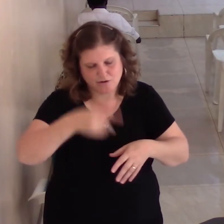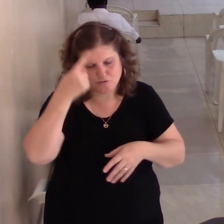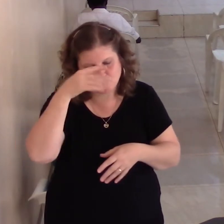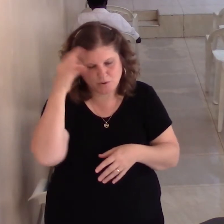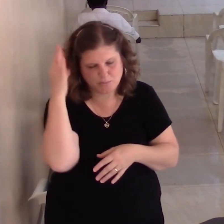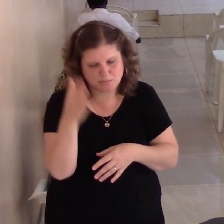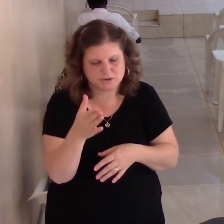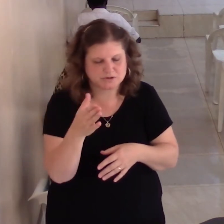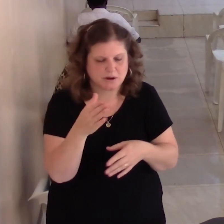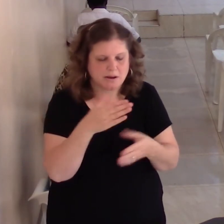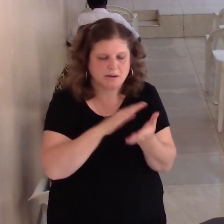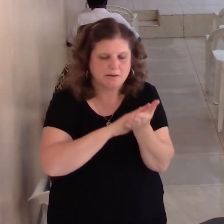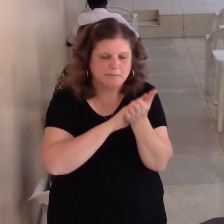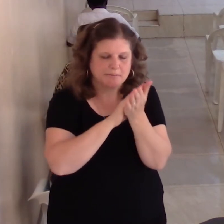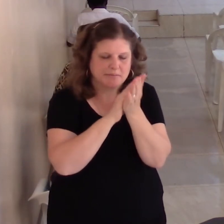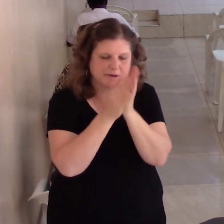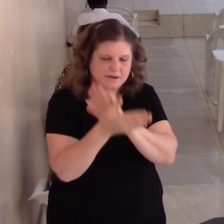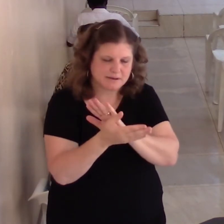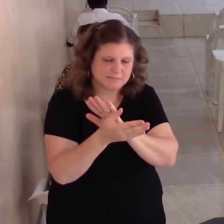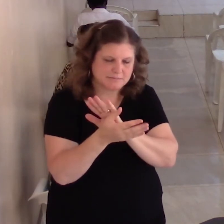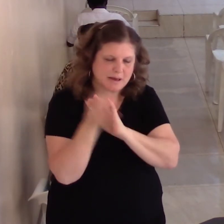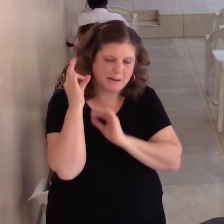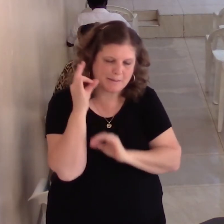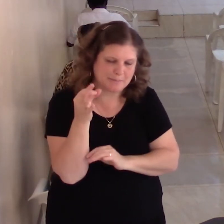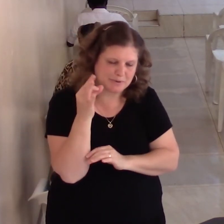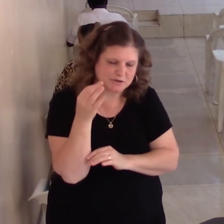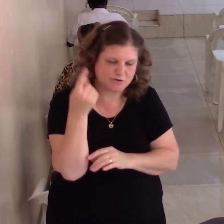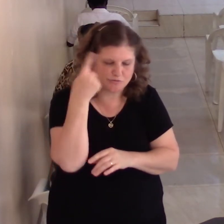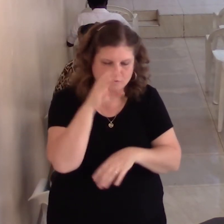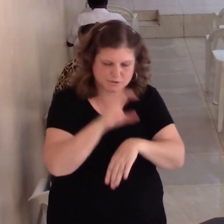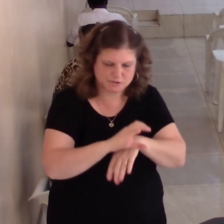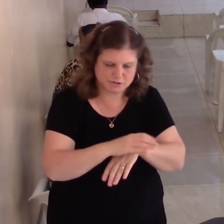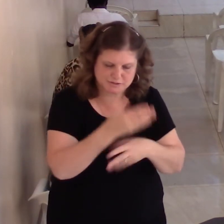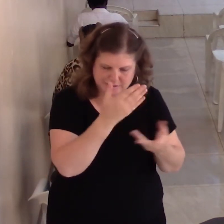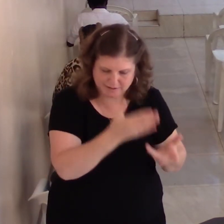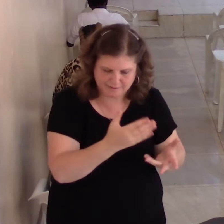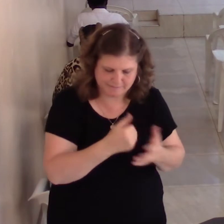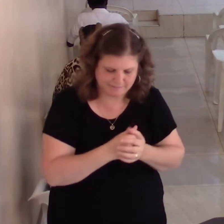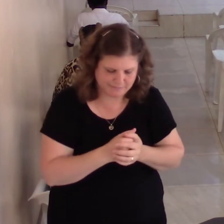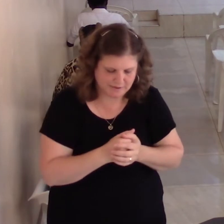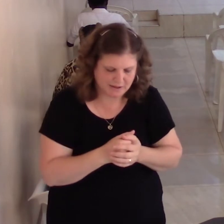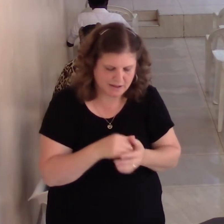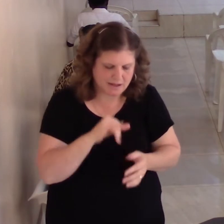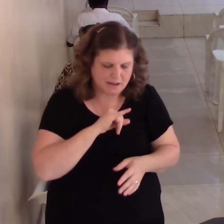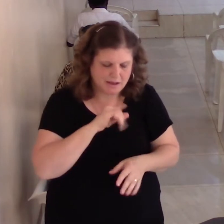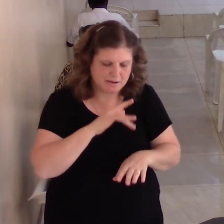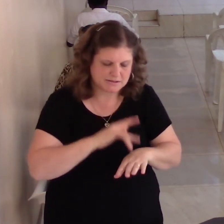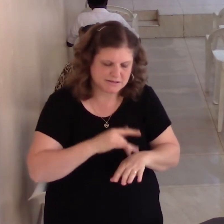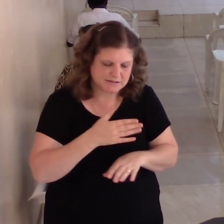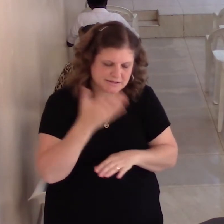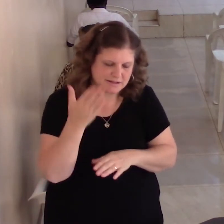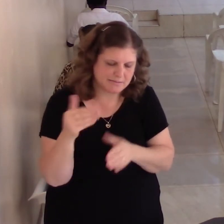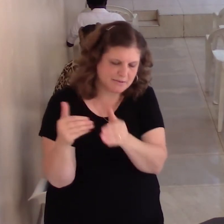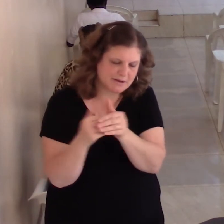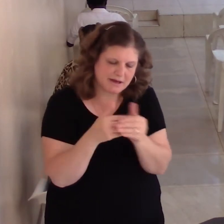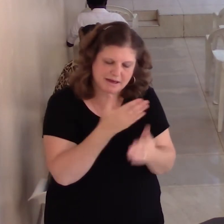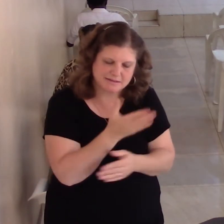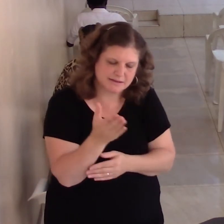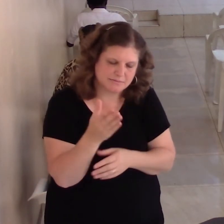that church, Heavenly Father. We pray that you charge them and you guide them well, Heavenly Father. Chase away the devil